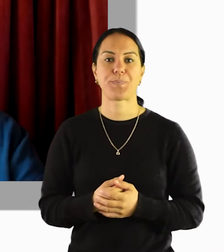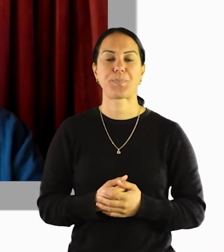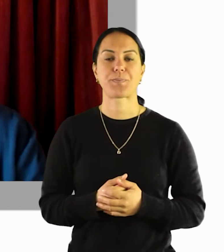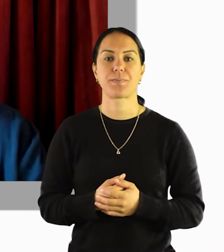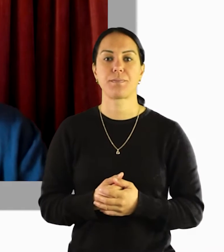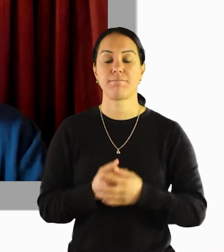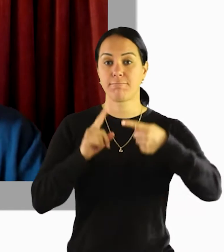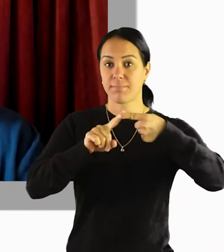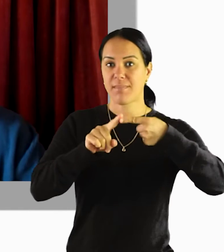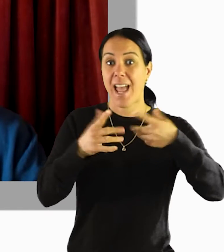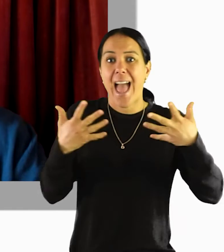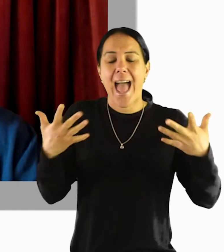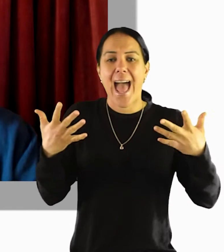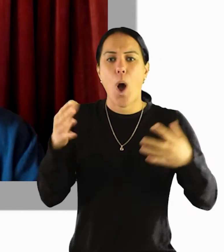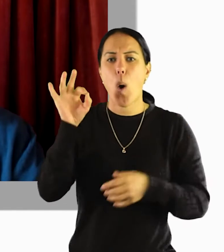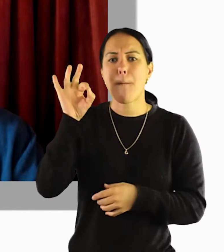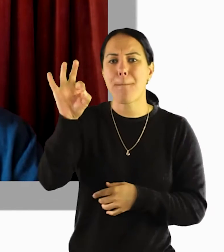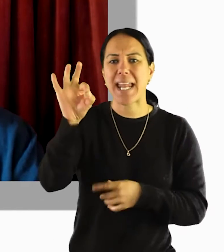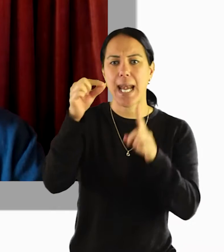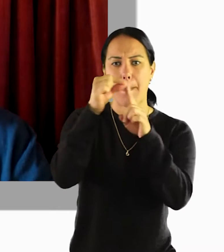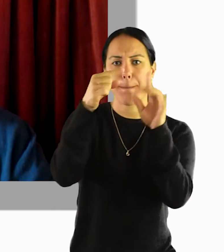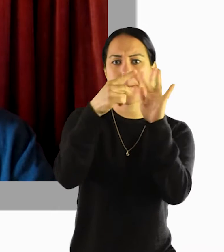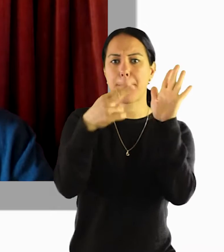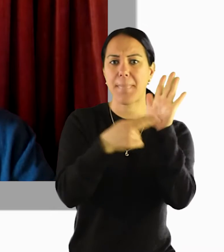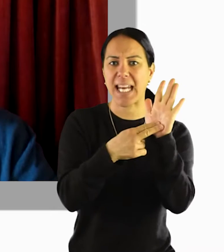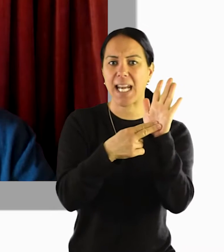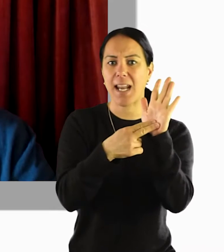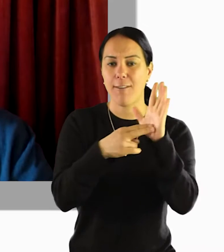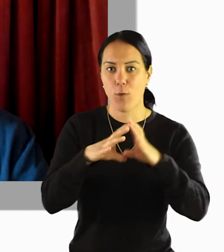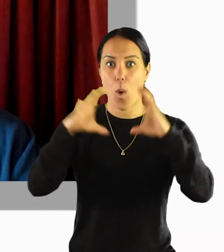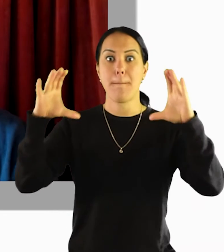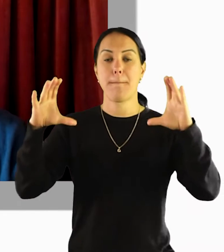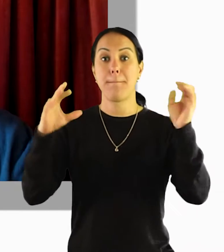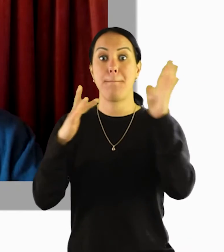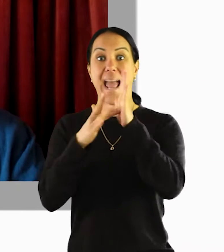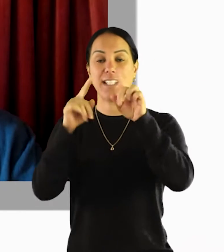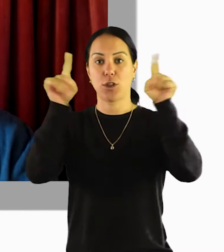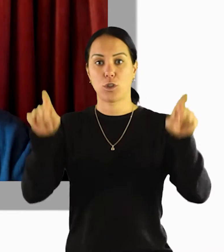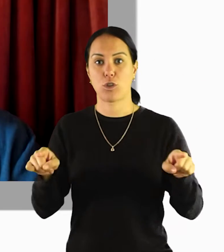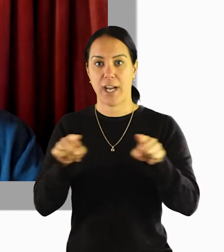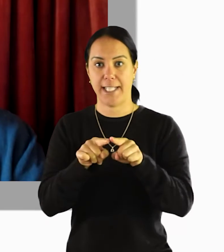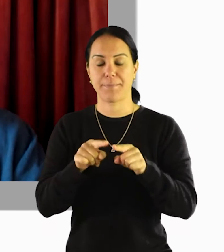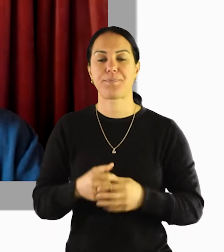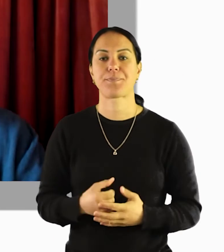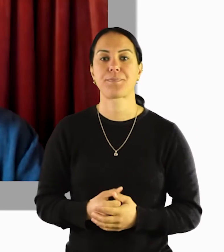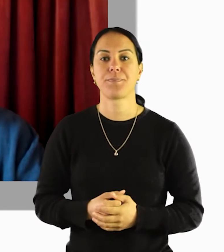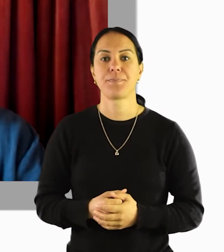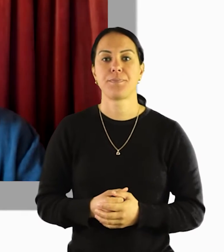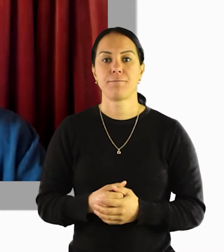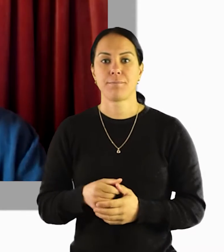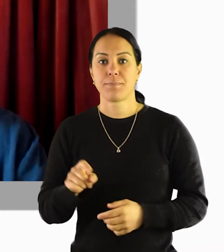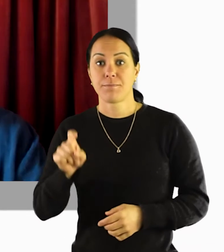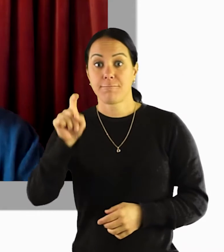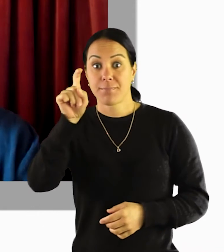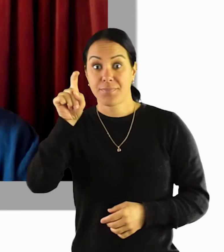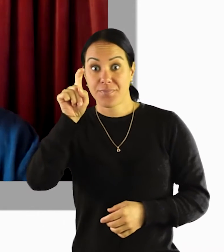The first thing you'll need to know is how to pin the interpreter to make it your main screen. What you